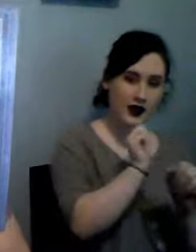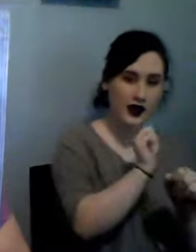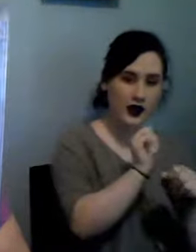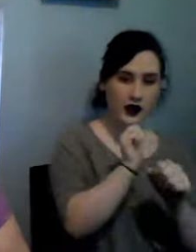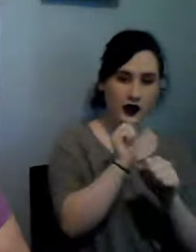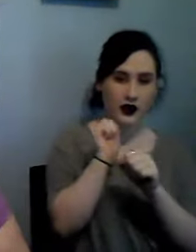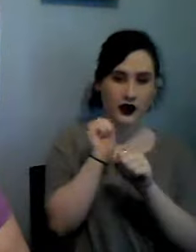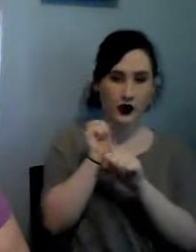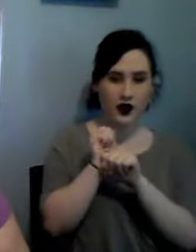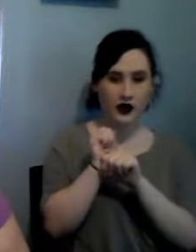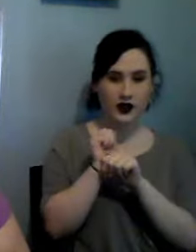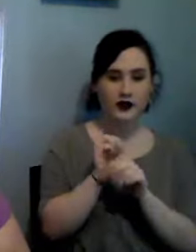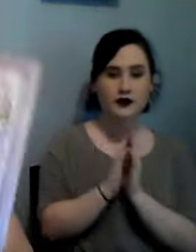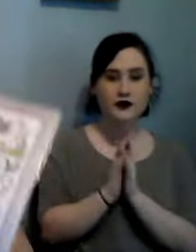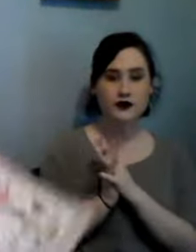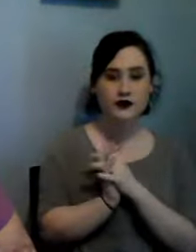Wedding Sampler